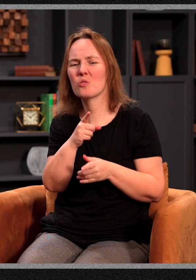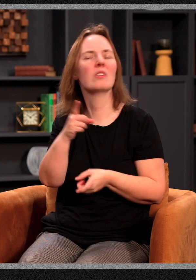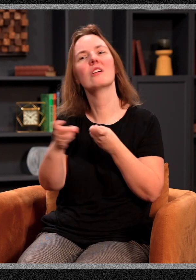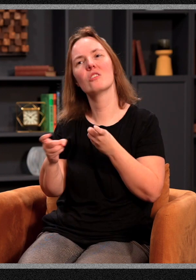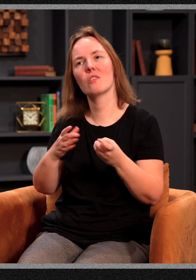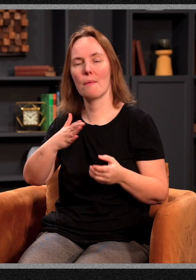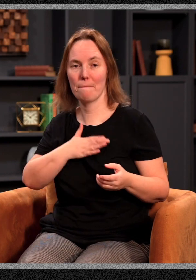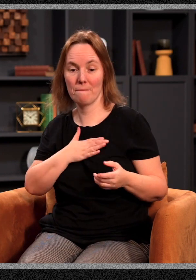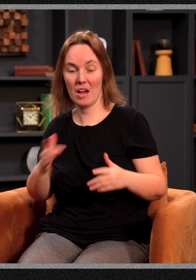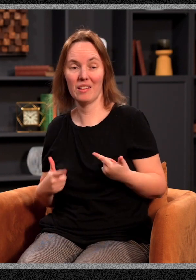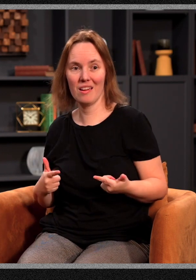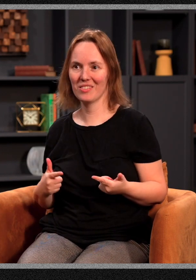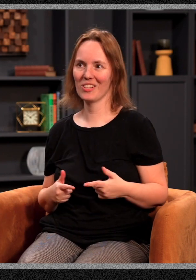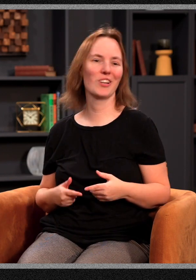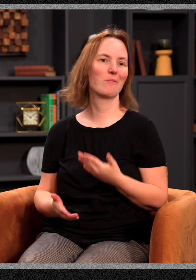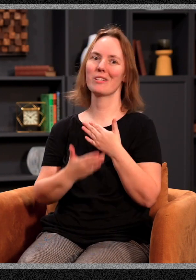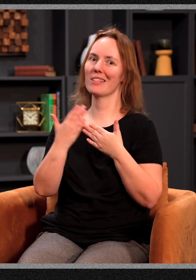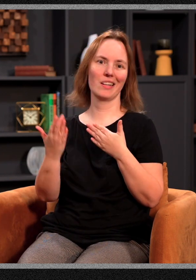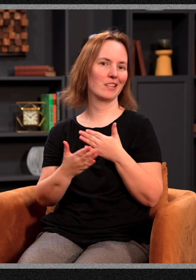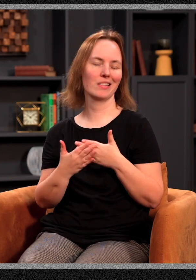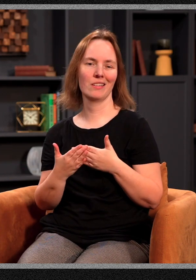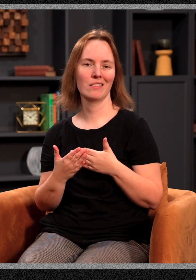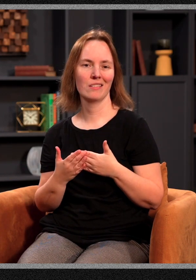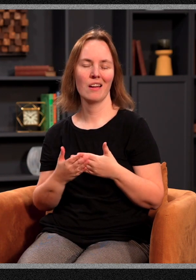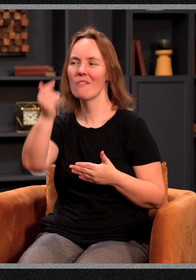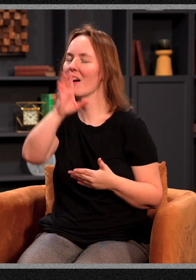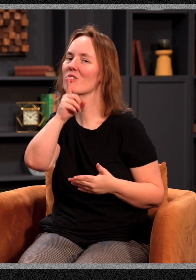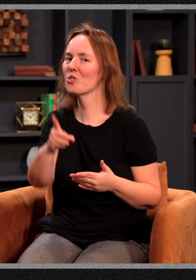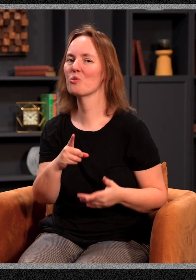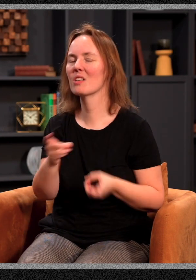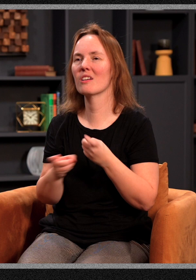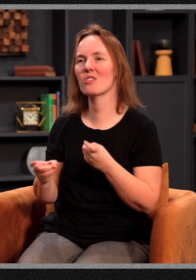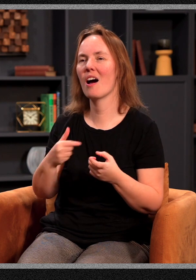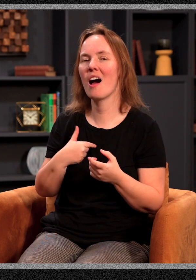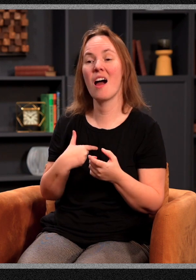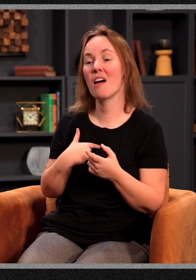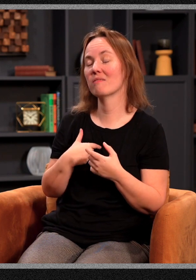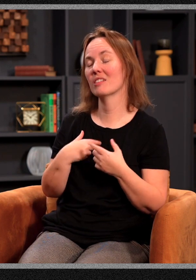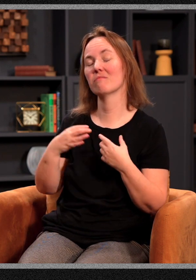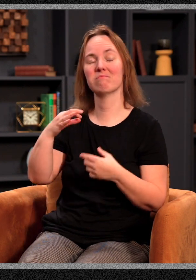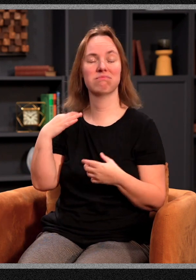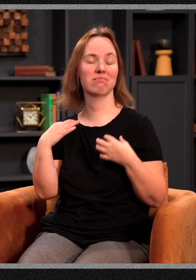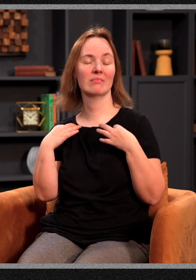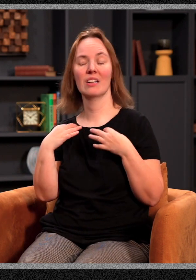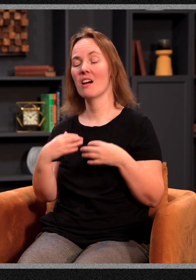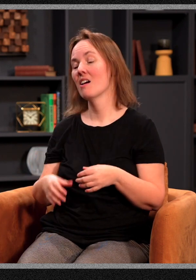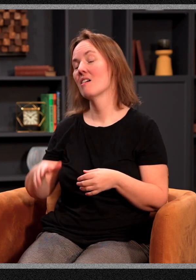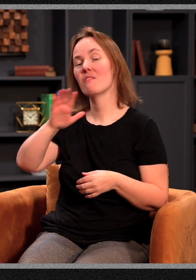in control, then my life is going to be really easy. If God is really in control, I'm going to retire at 55, I'm going to have a nice pension,